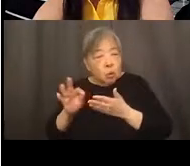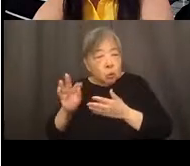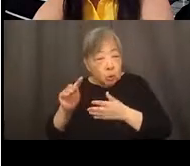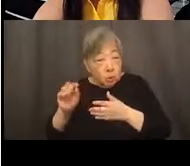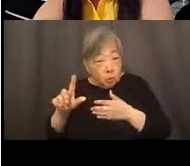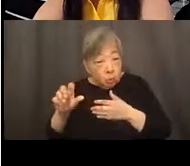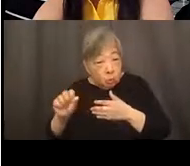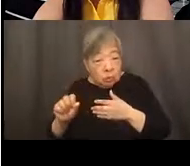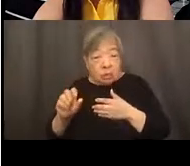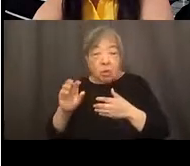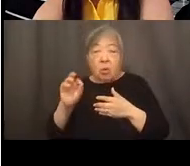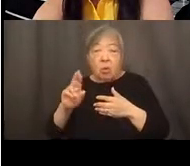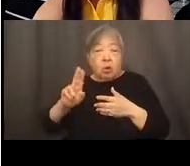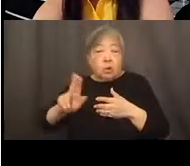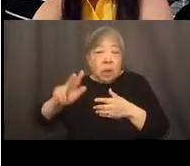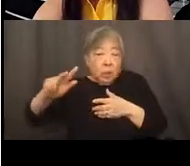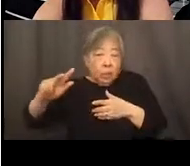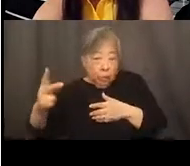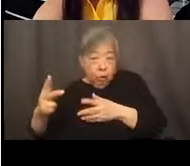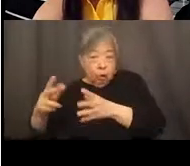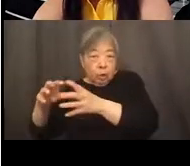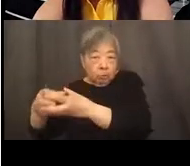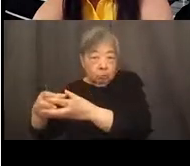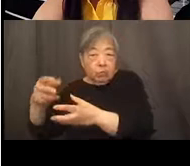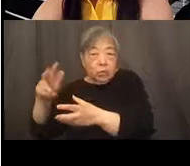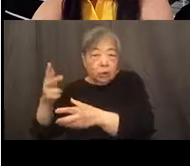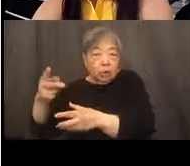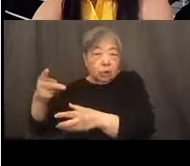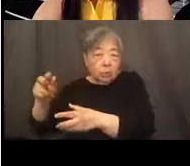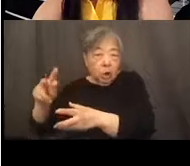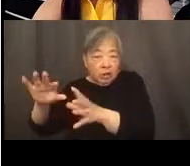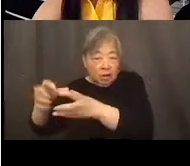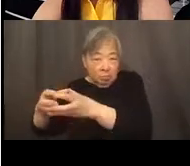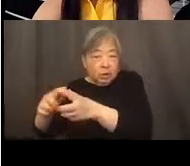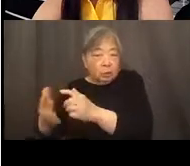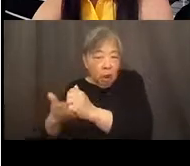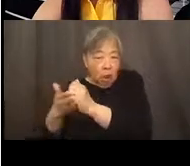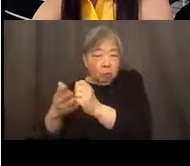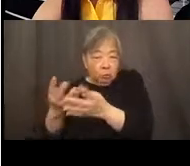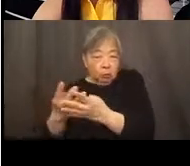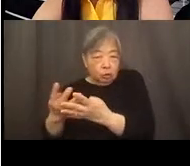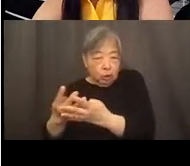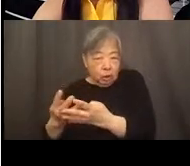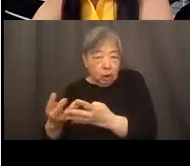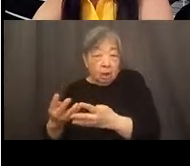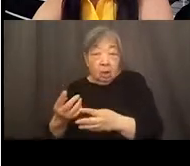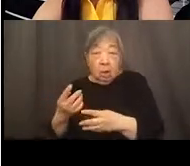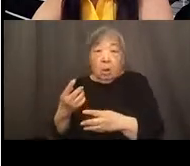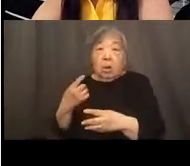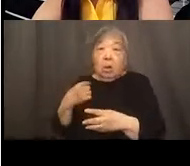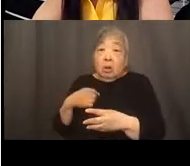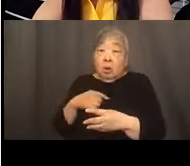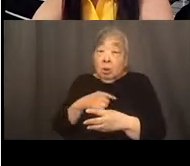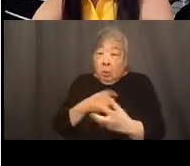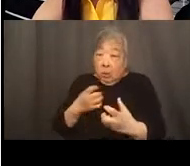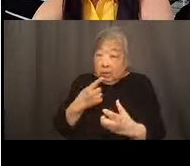using a third party company to help them with their screening. We certainly wanted to say that